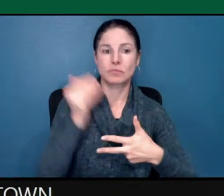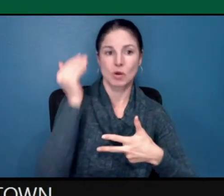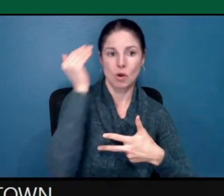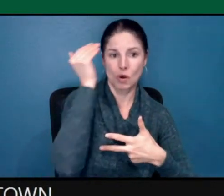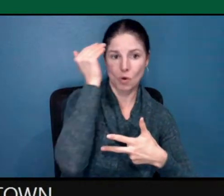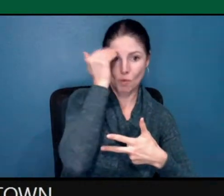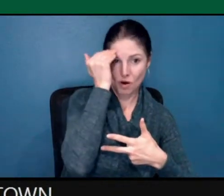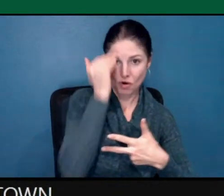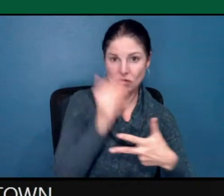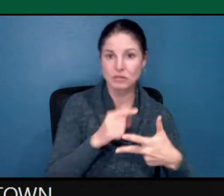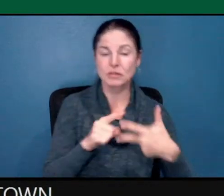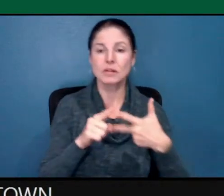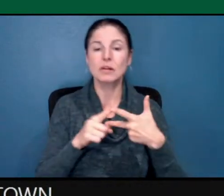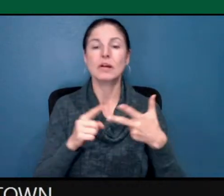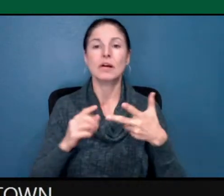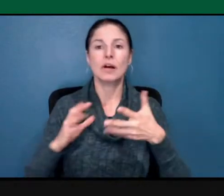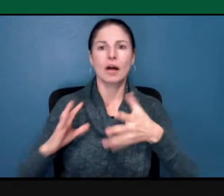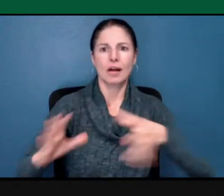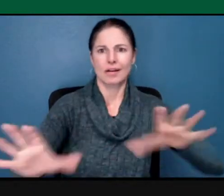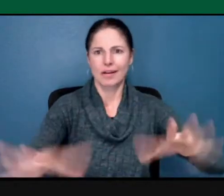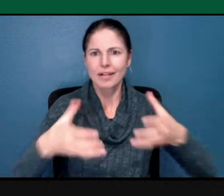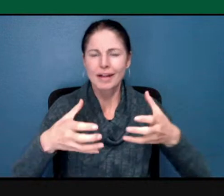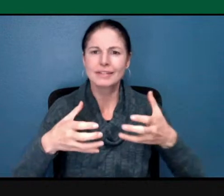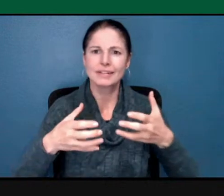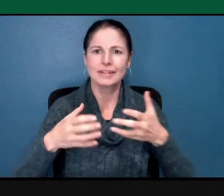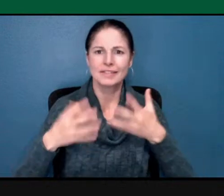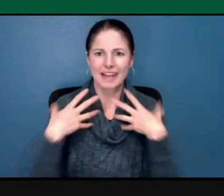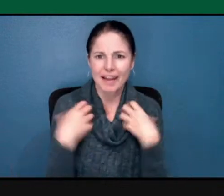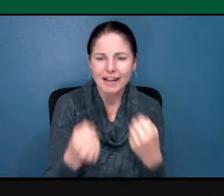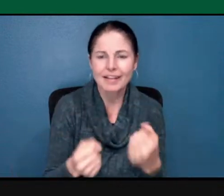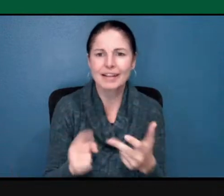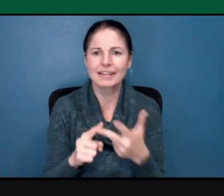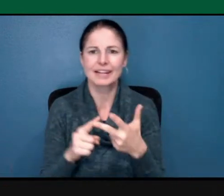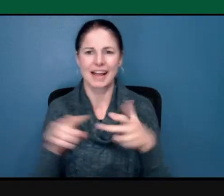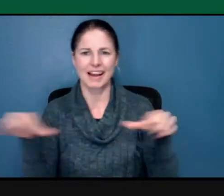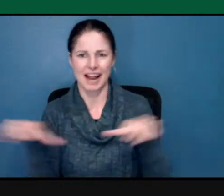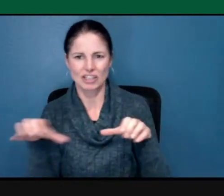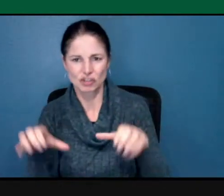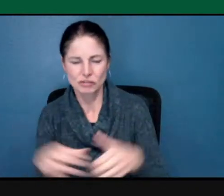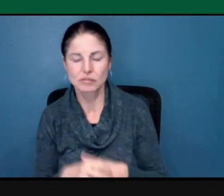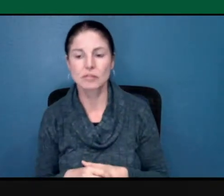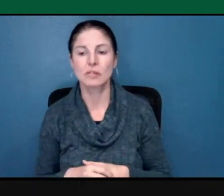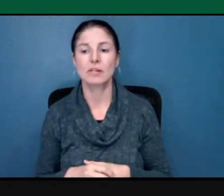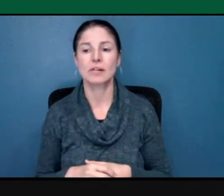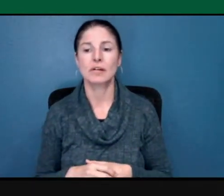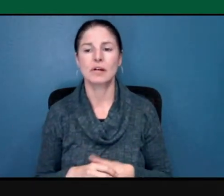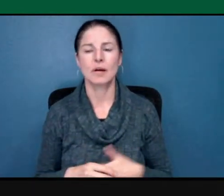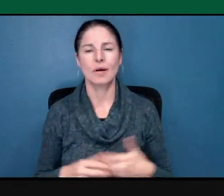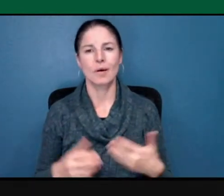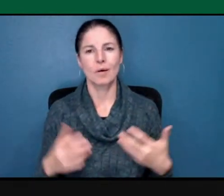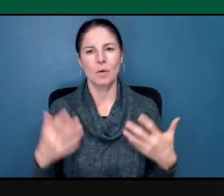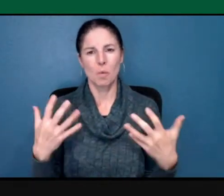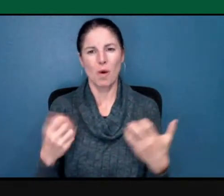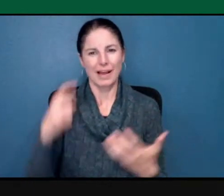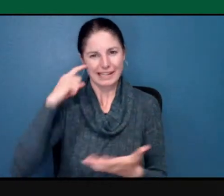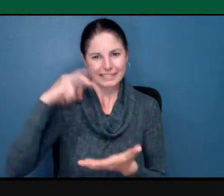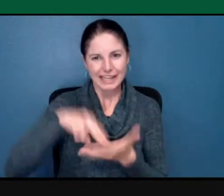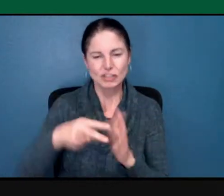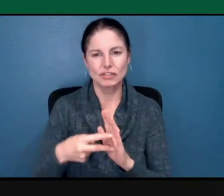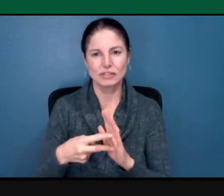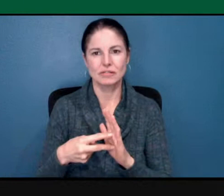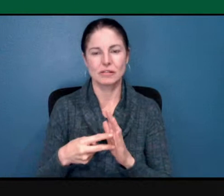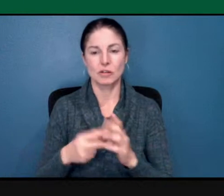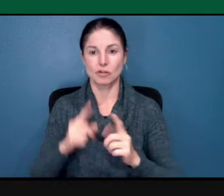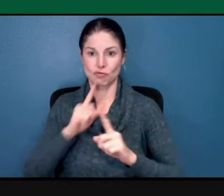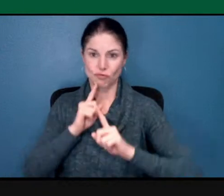collaborative action. We wanted to be intentional about how we move from a place of reaction to a place of